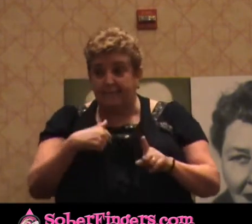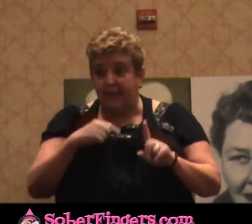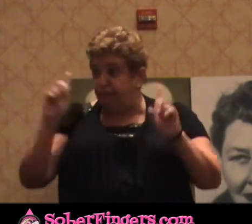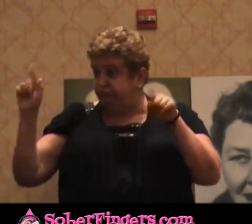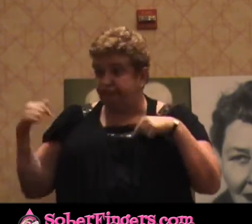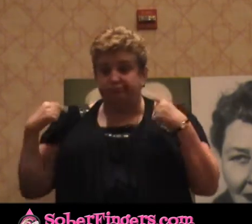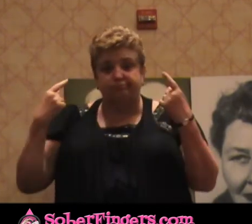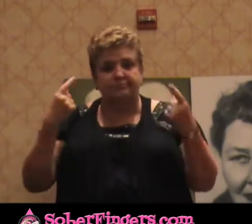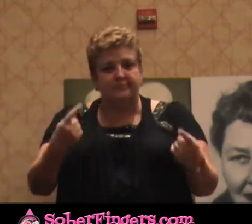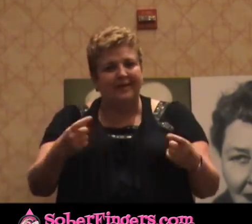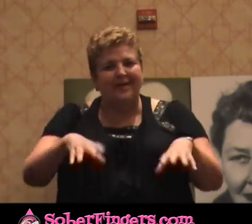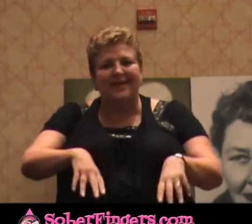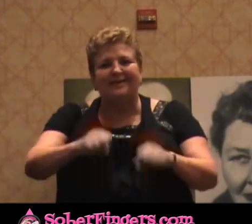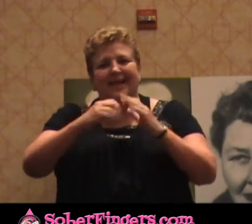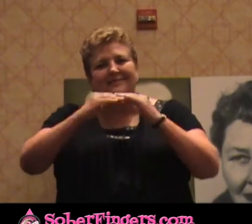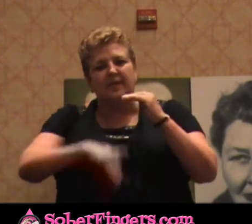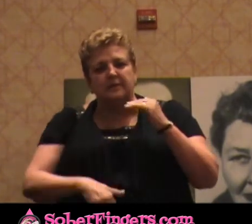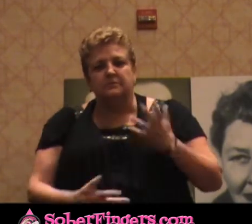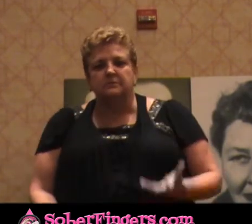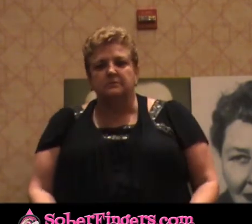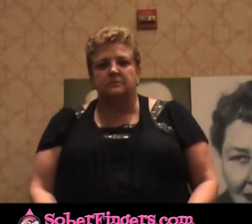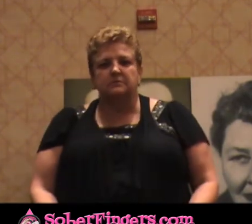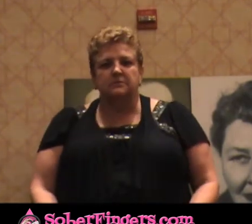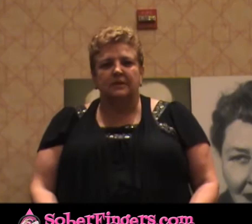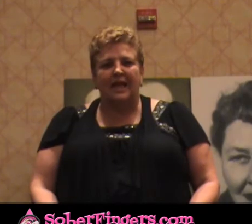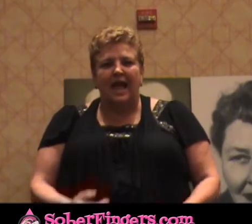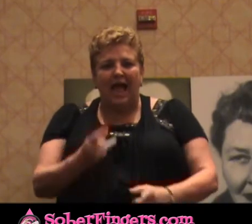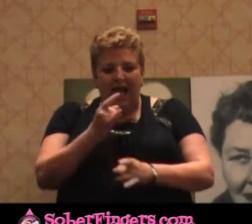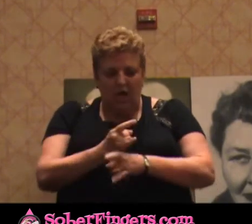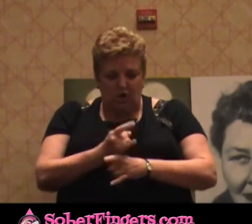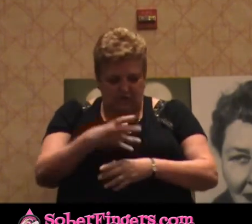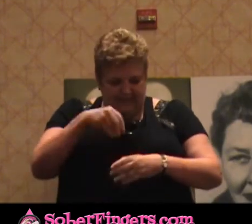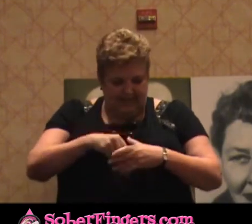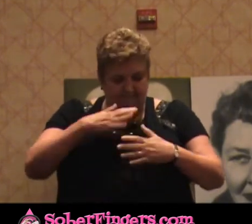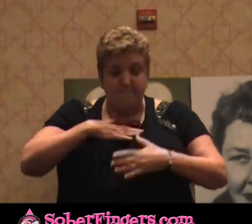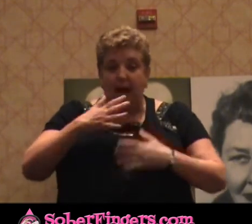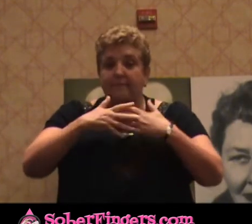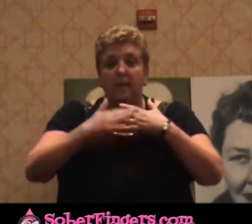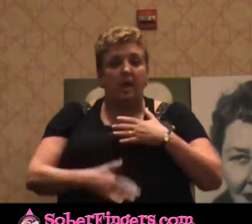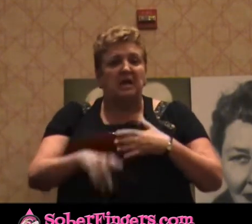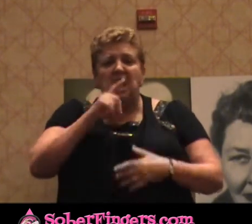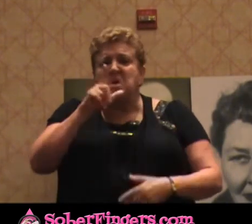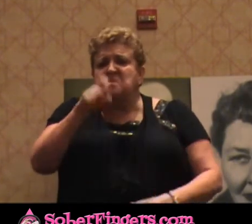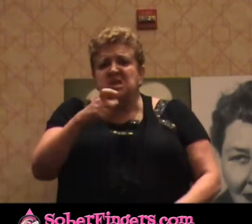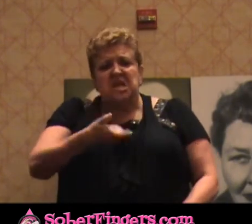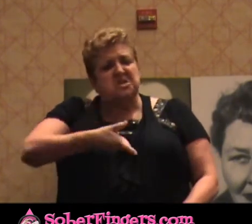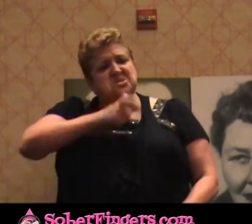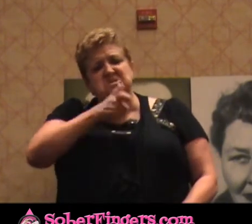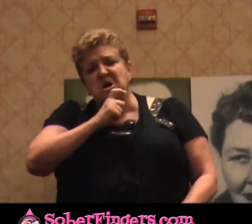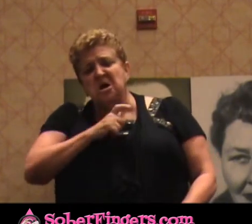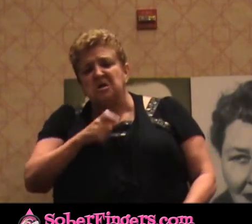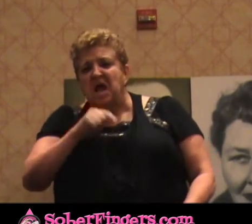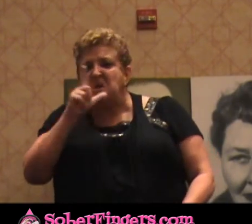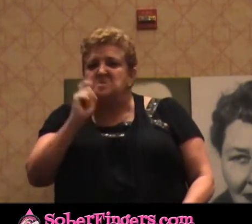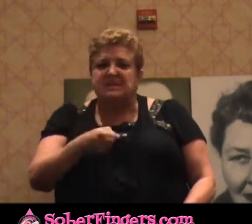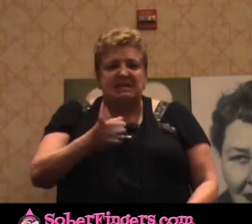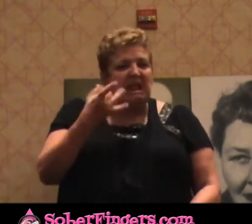Alcohol is a part of my entire bloodstream. I don't need the chug-a-lug. I don't need 18 drinks. I'm already